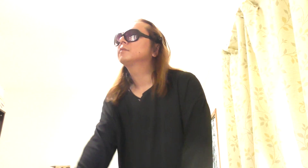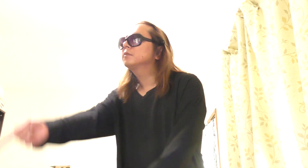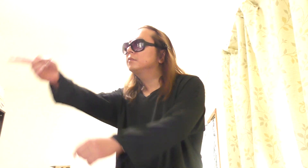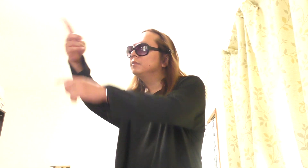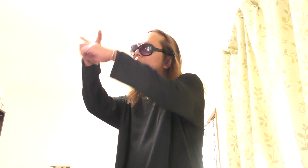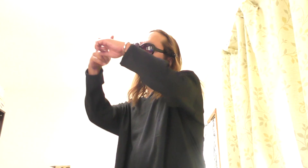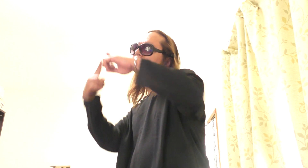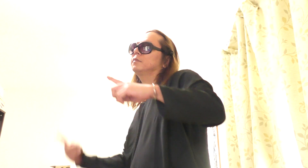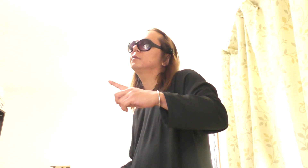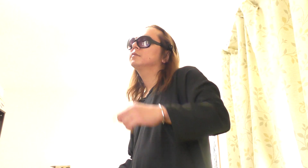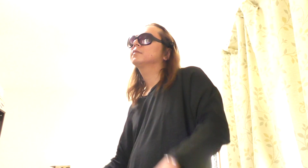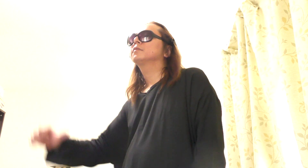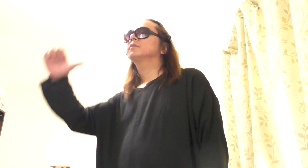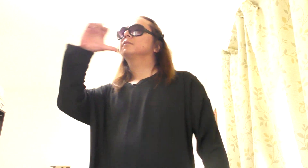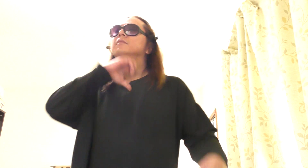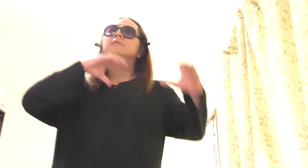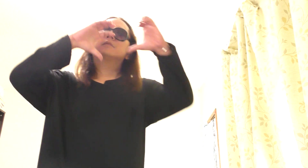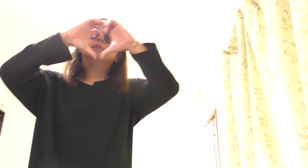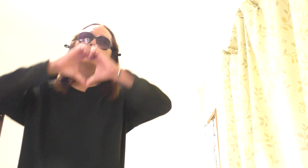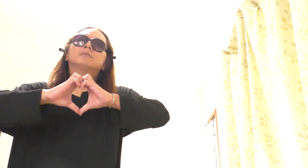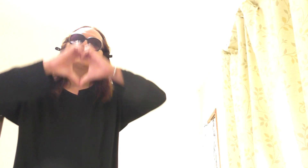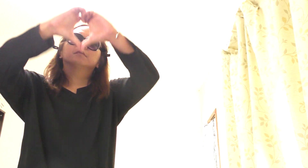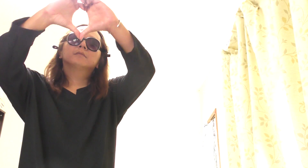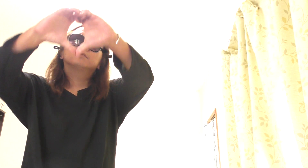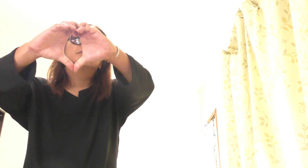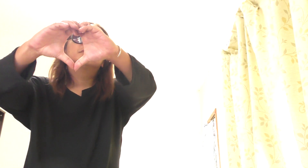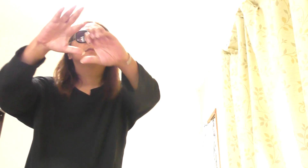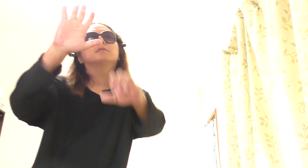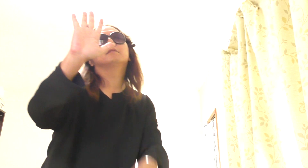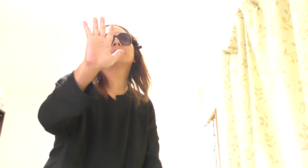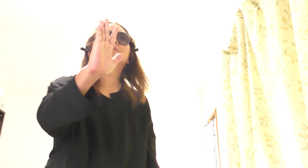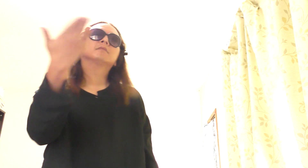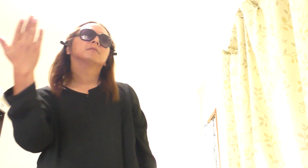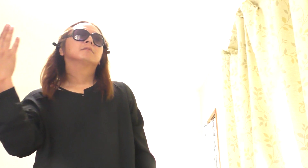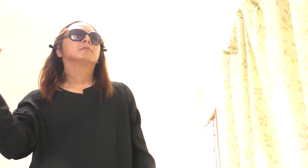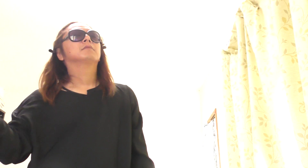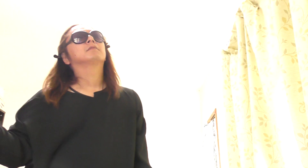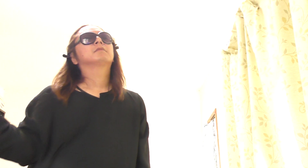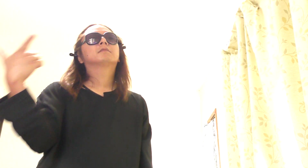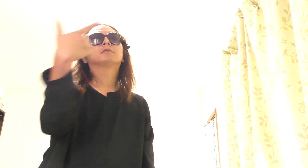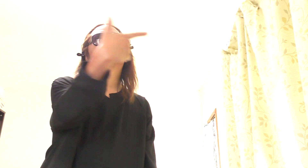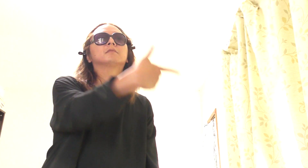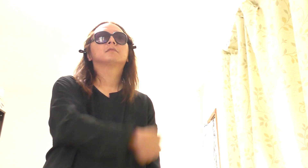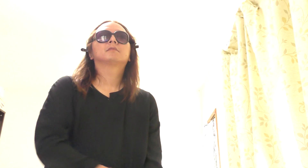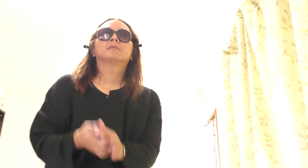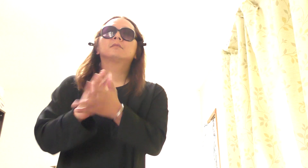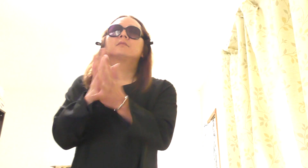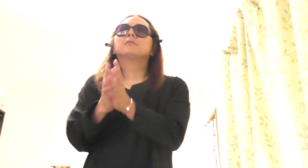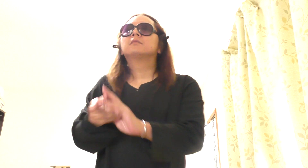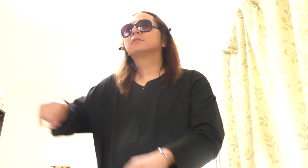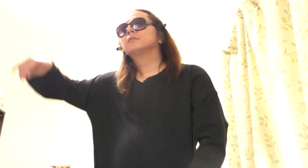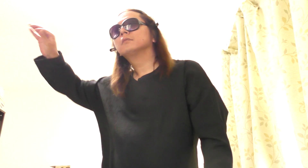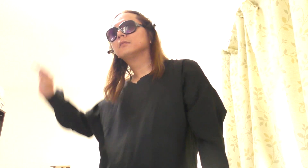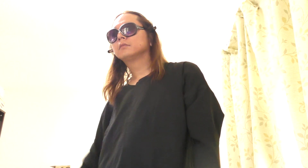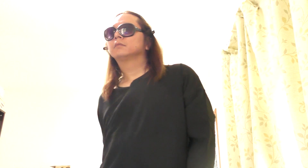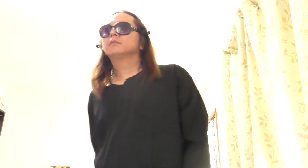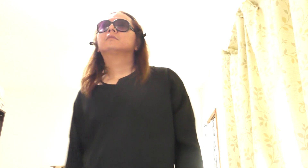Last Christmas, I gave you my heart But the very next day, you gave it away